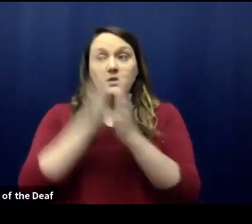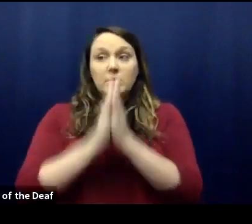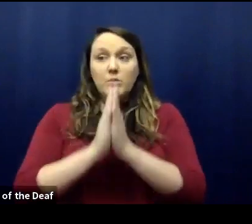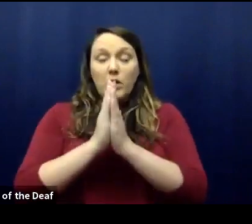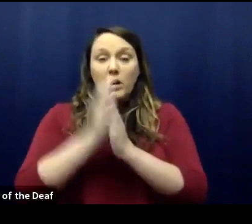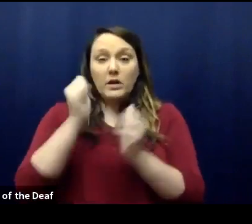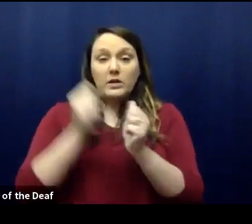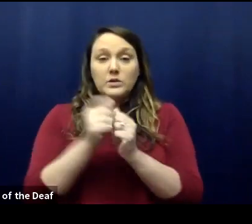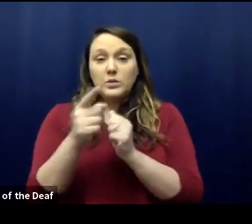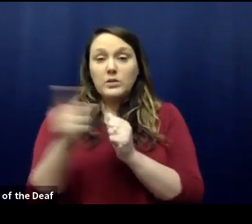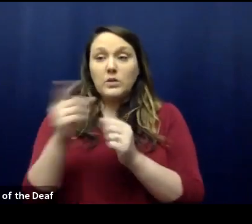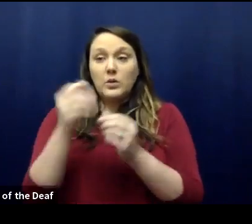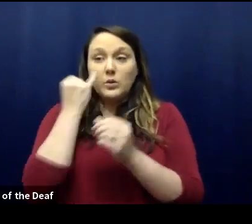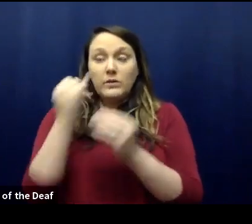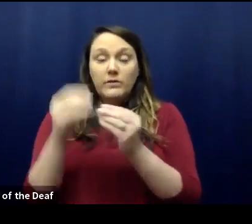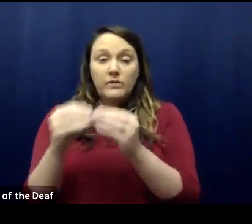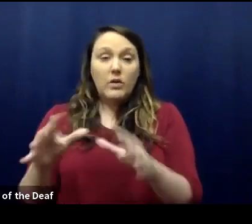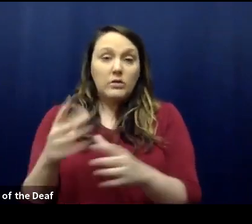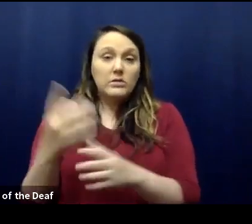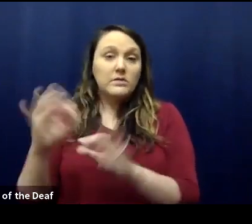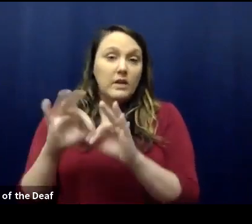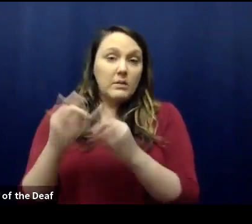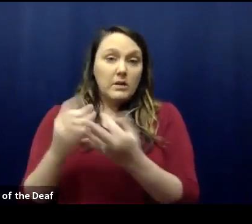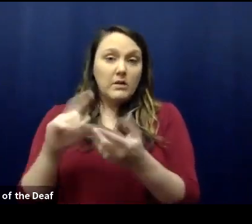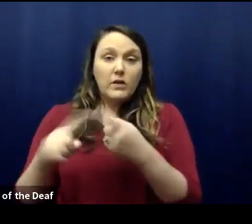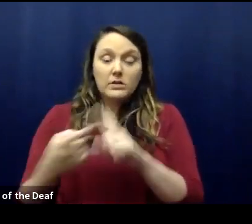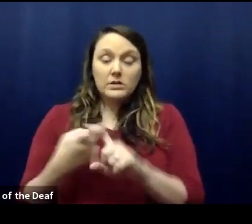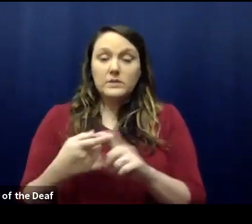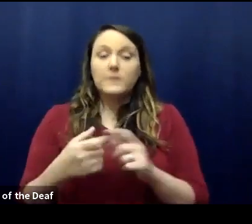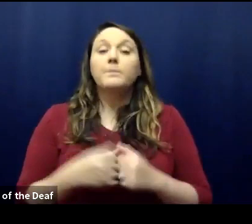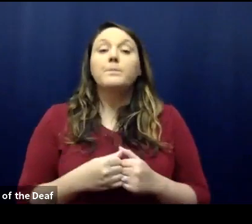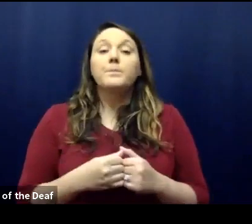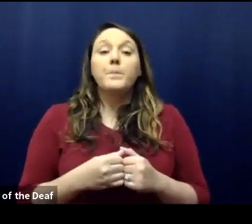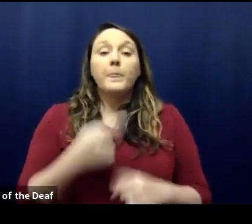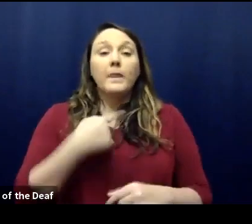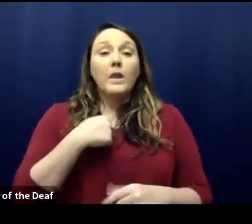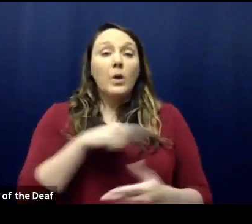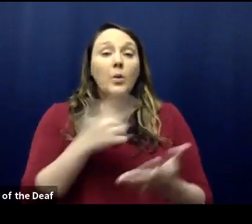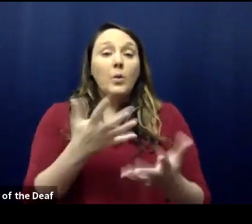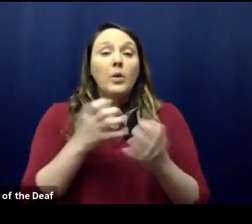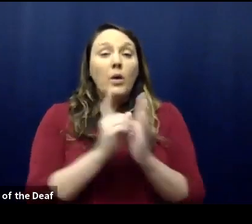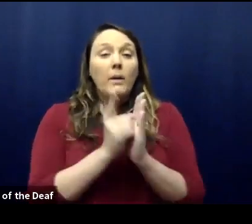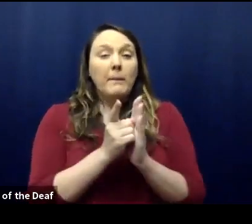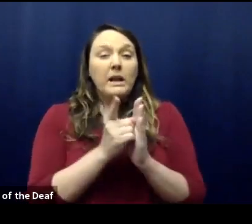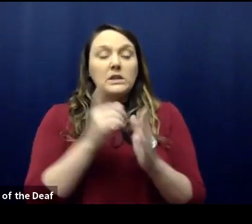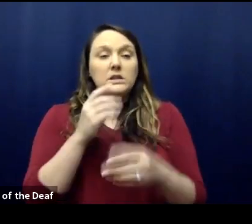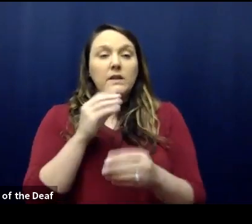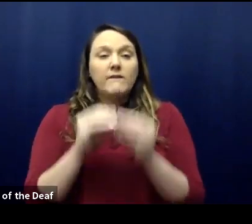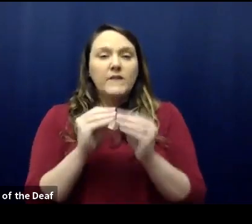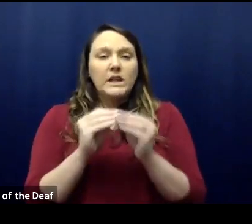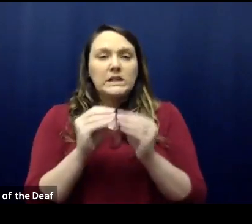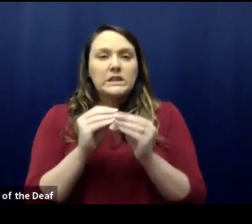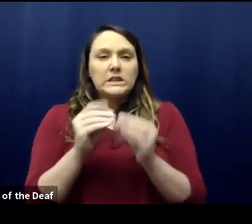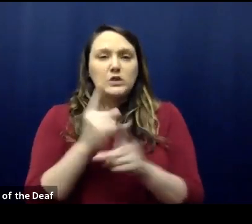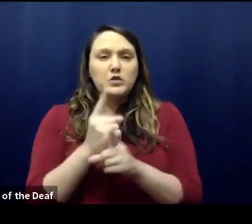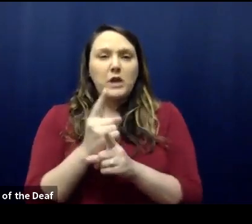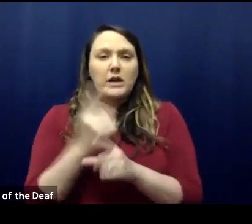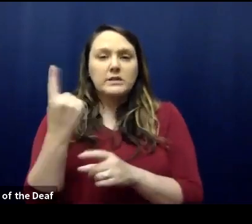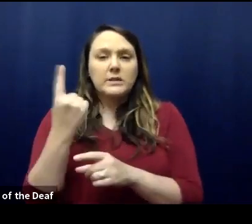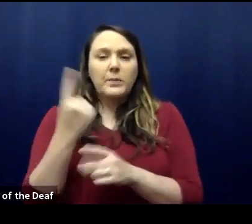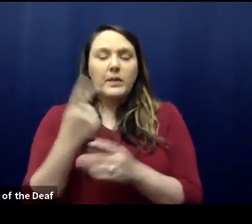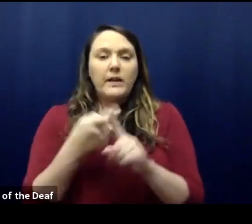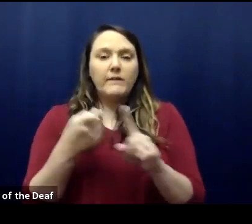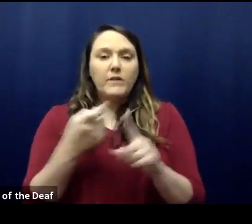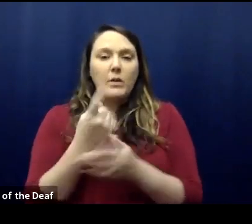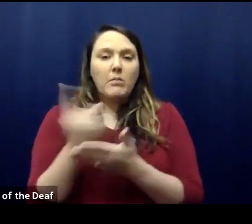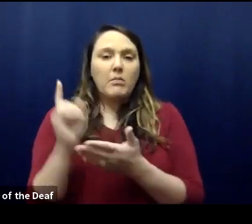those who've lost loved ones. We do want to take a minute to correct something. Last week we reported